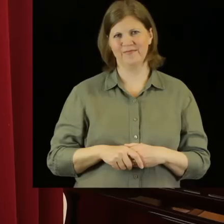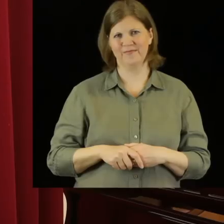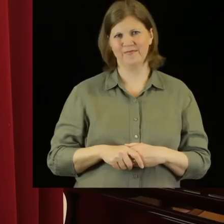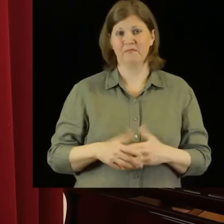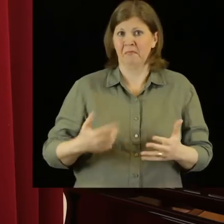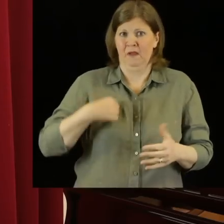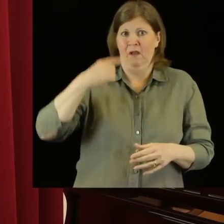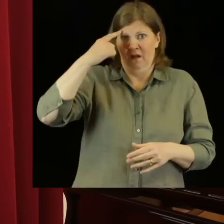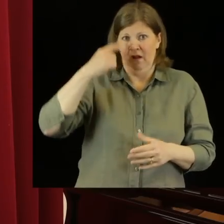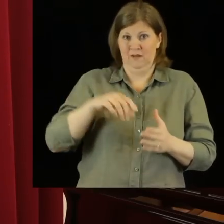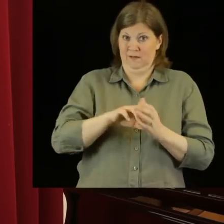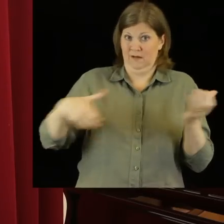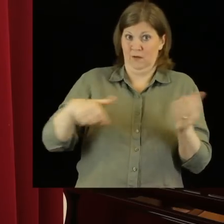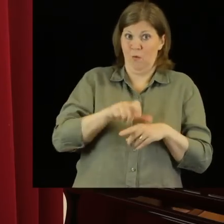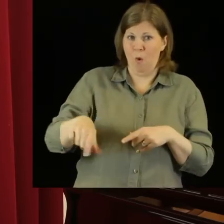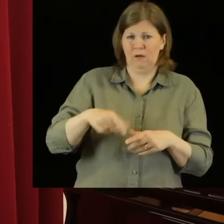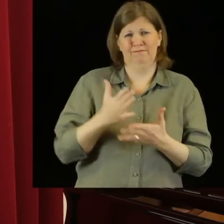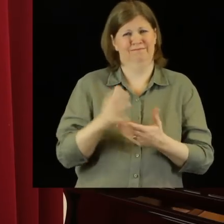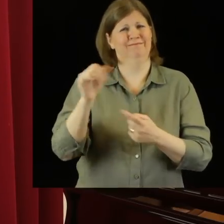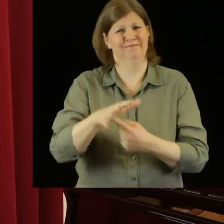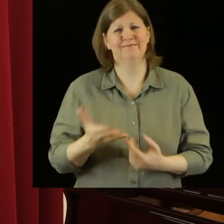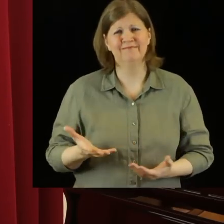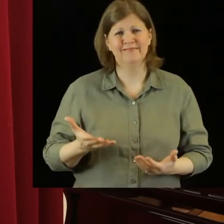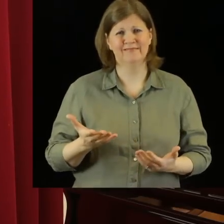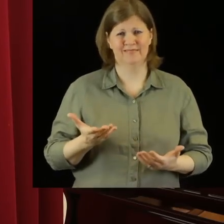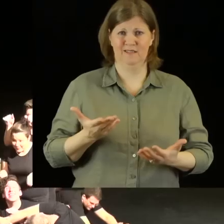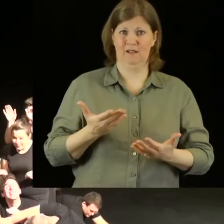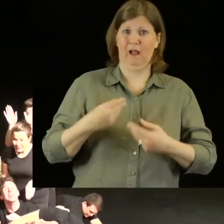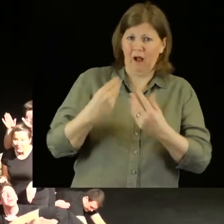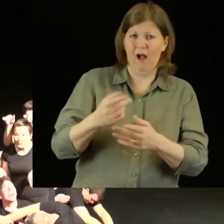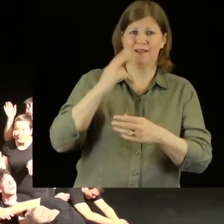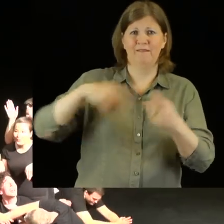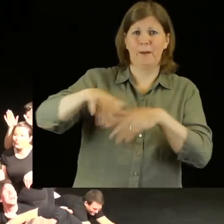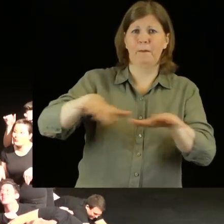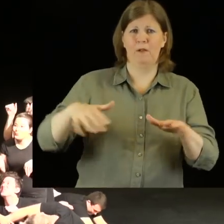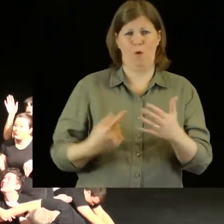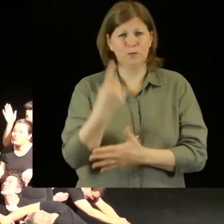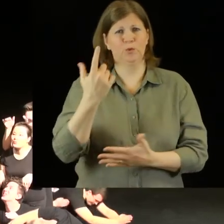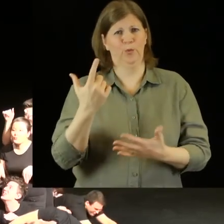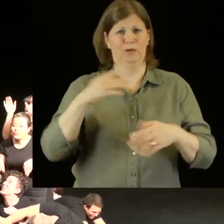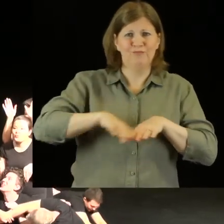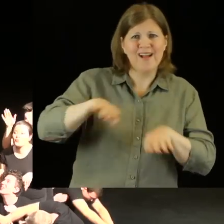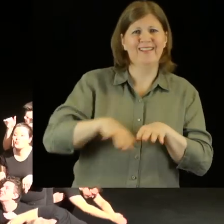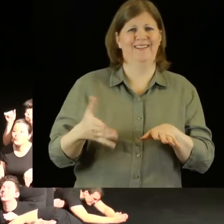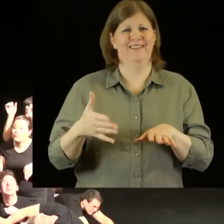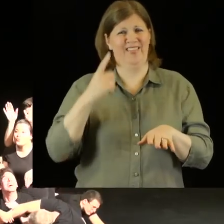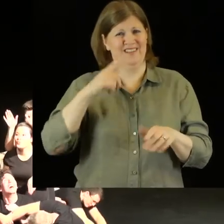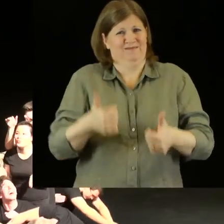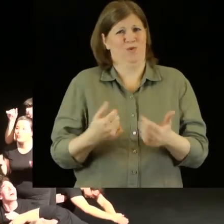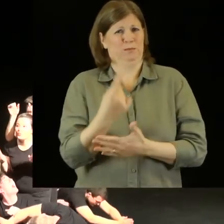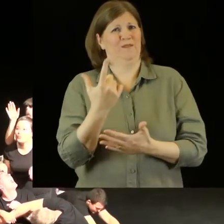course is really important because it gives Deaf people the opportunity to get training. And I think it is a really good